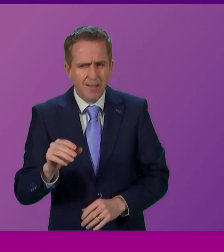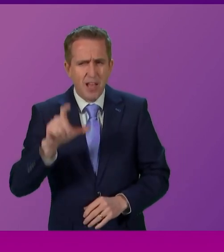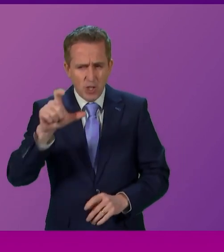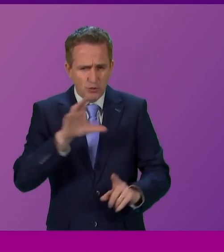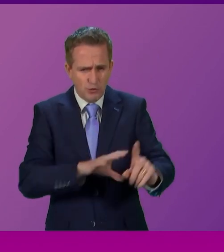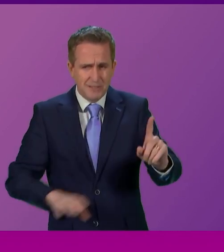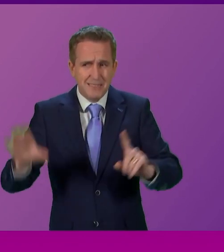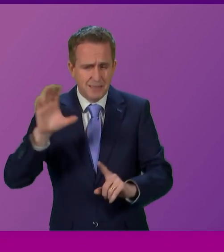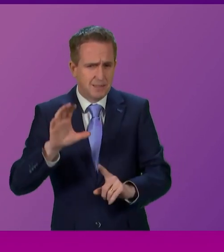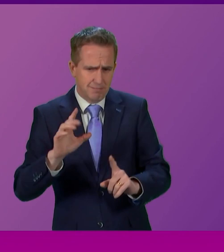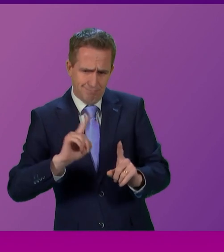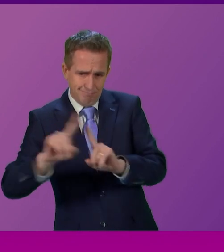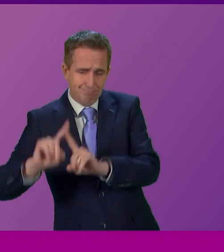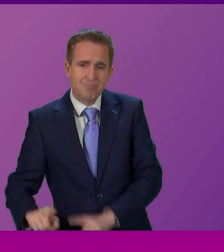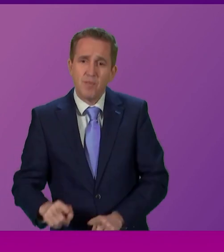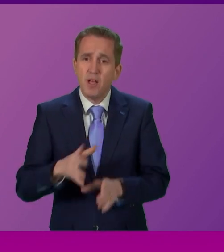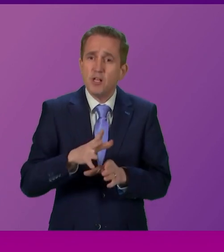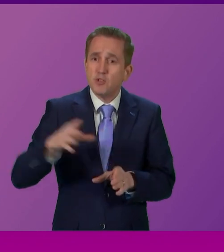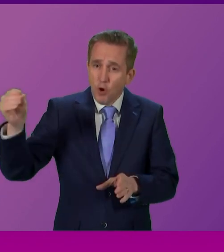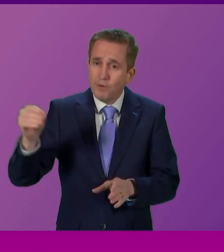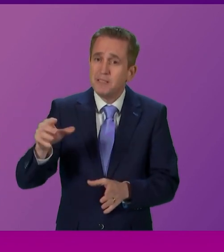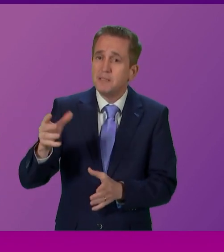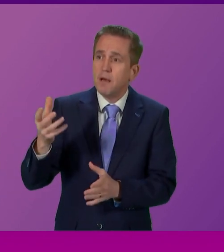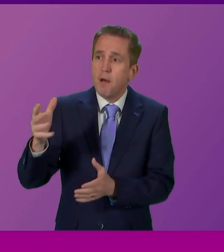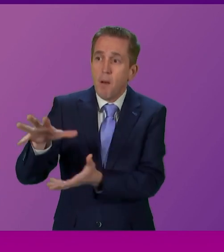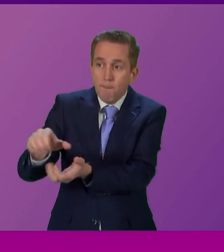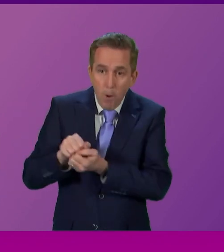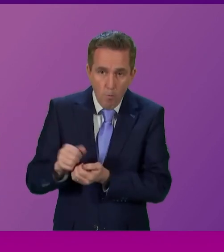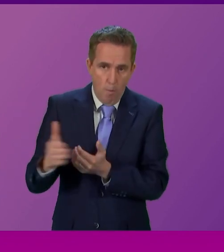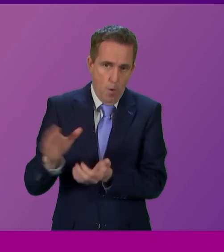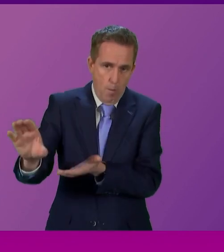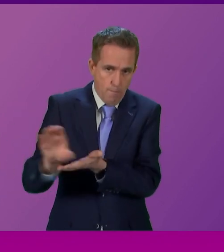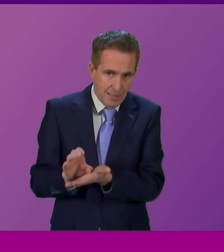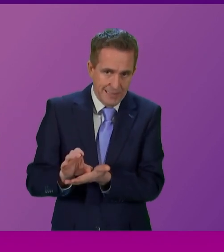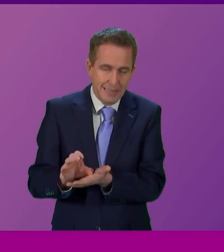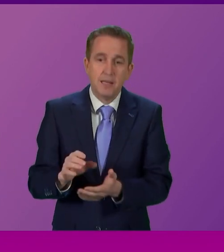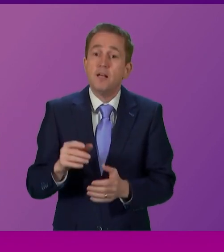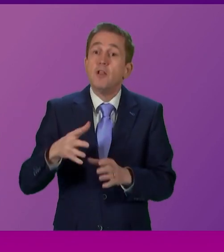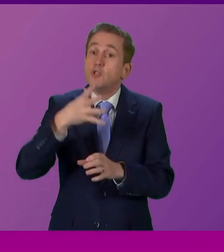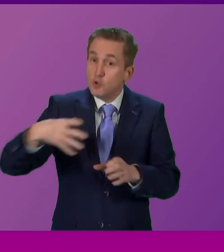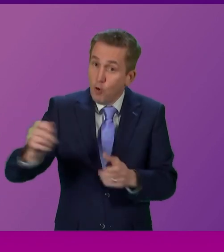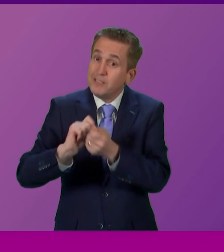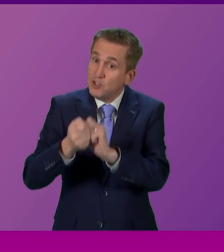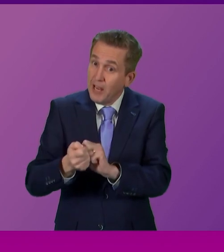The Tories can borrow more, the Tories can change immigration policy but they choose